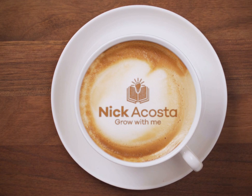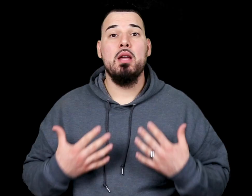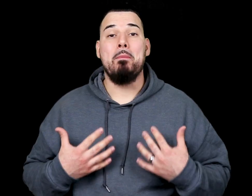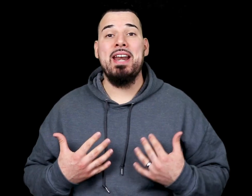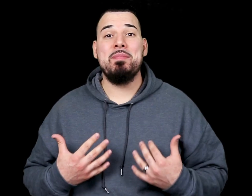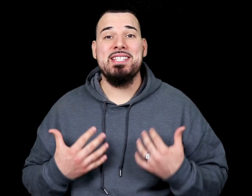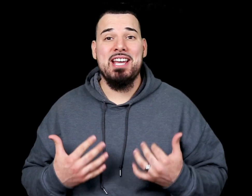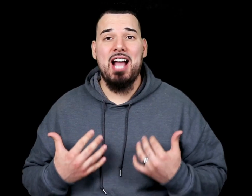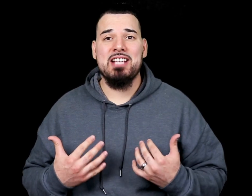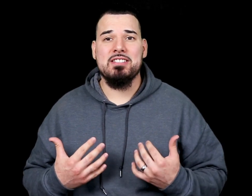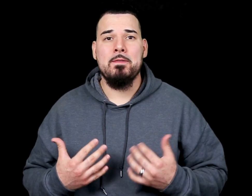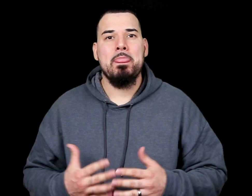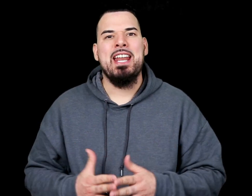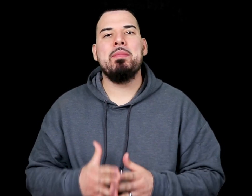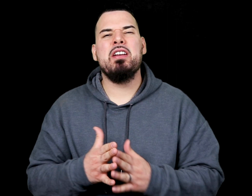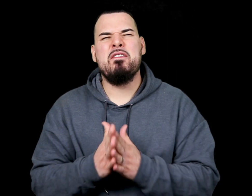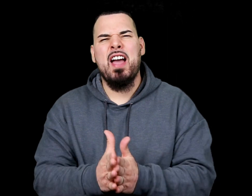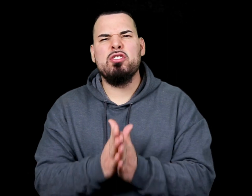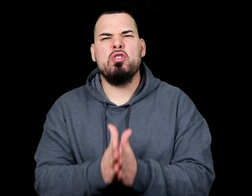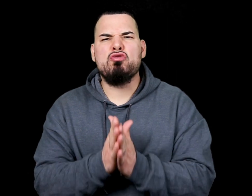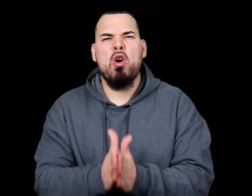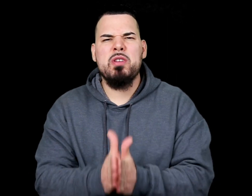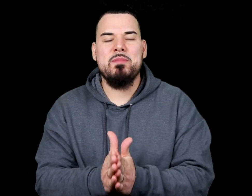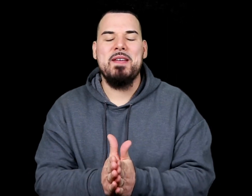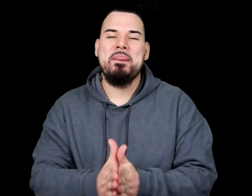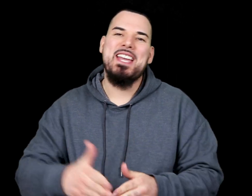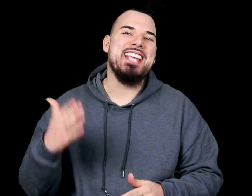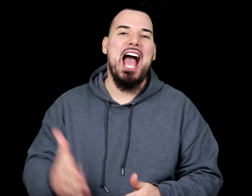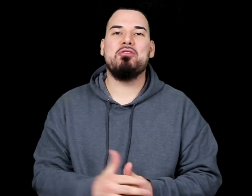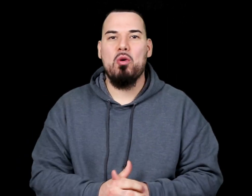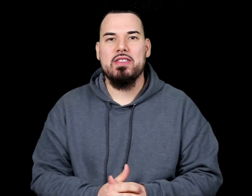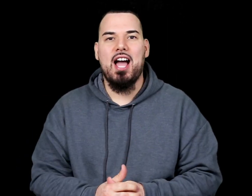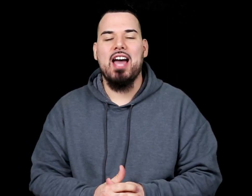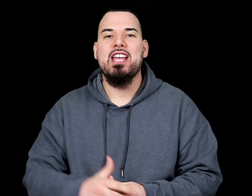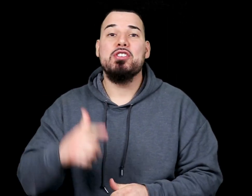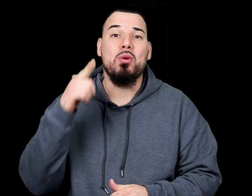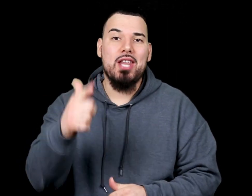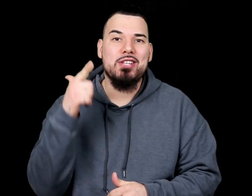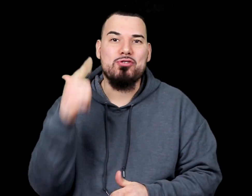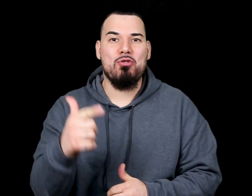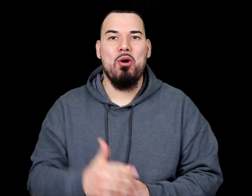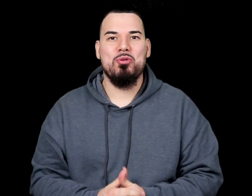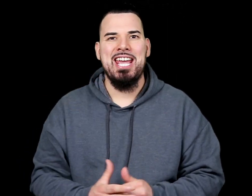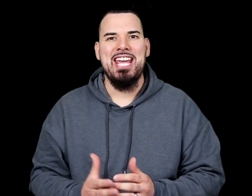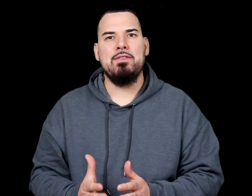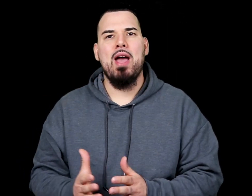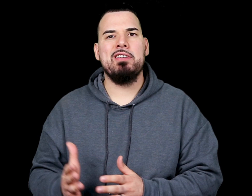My name is Nick Acosta and I'm here to invite you to grow with me as I grow with God. So let's grow. If you haven't